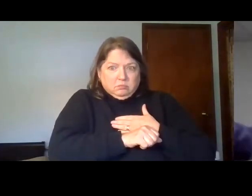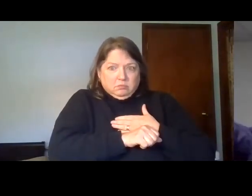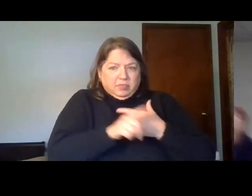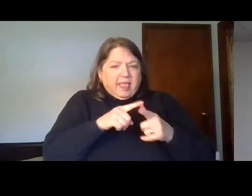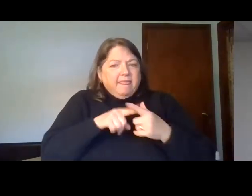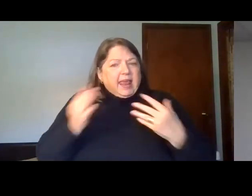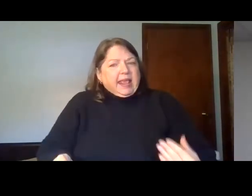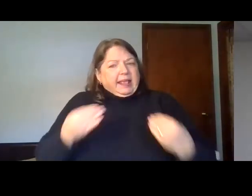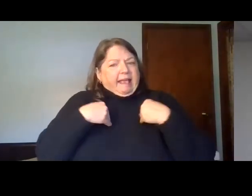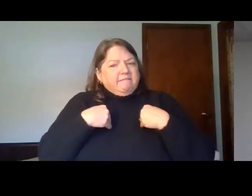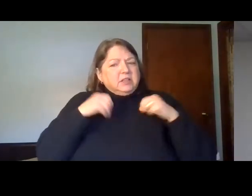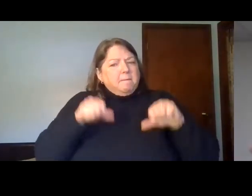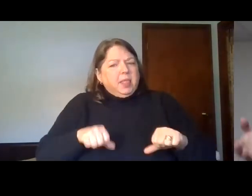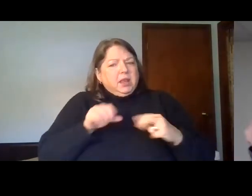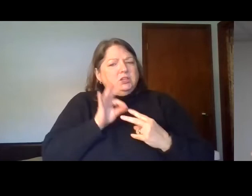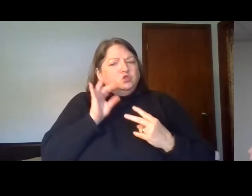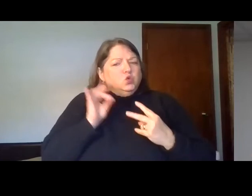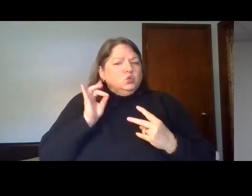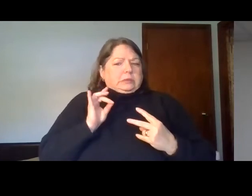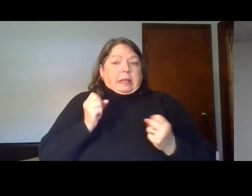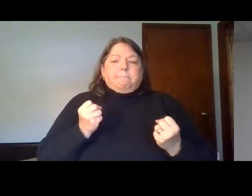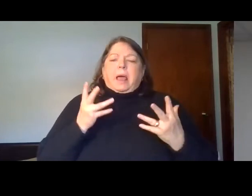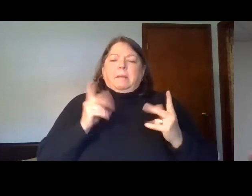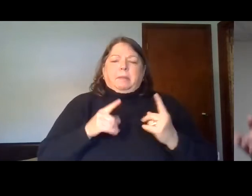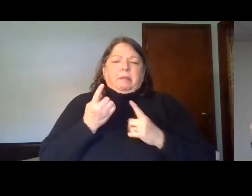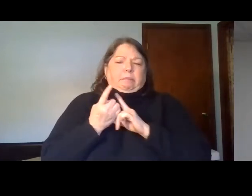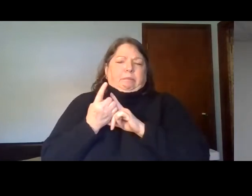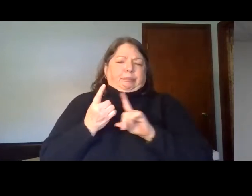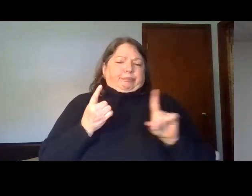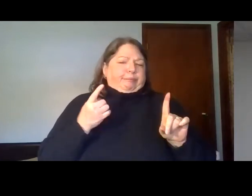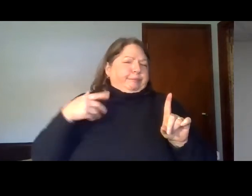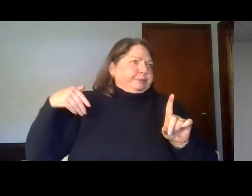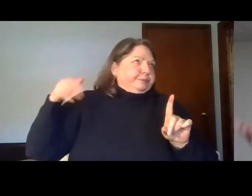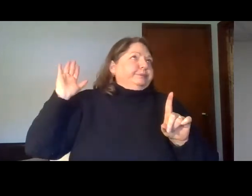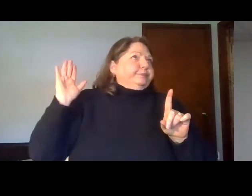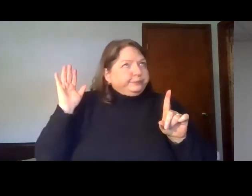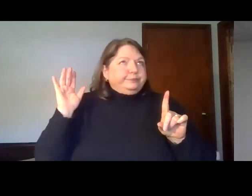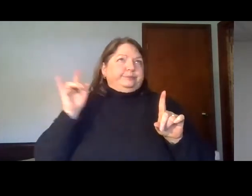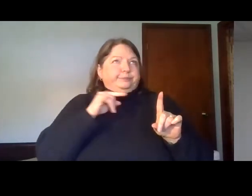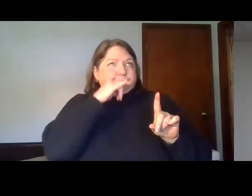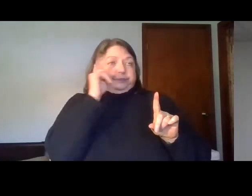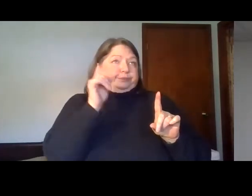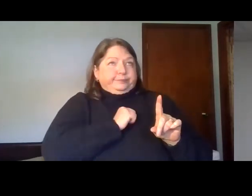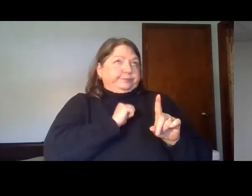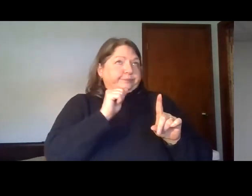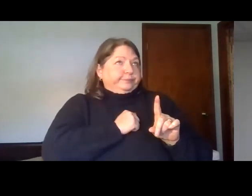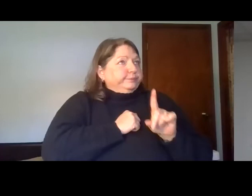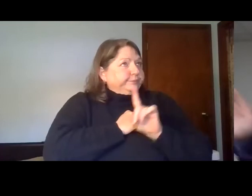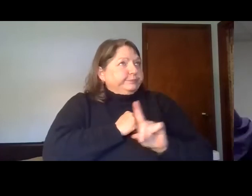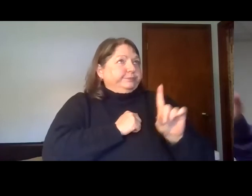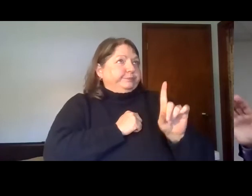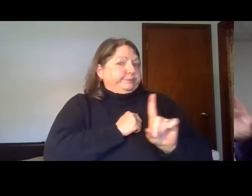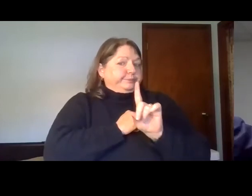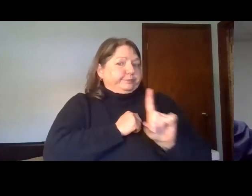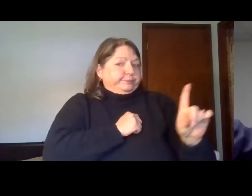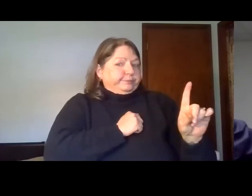ways to wander away from God, try to take matters into our own hands, live the way we wanted to live. We were our own bosses. And so we were